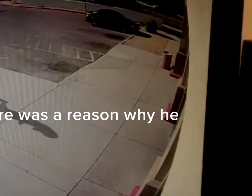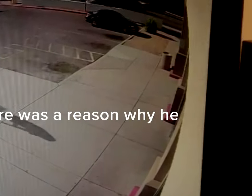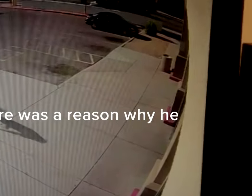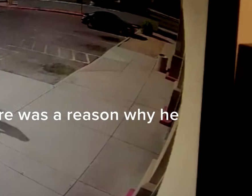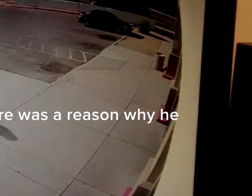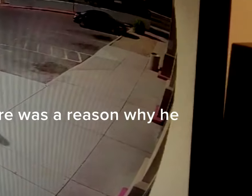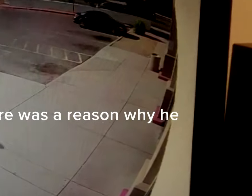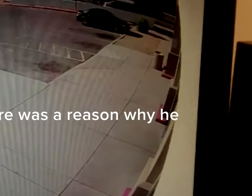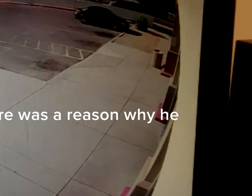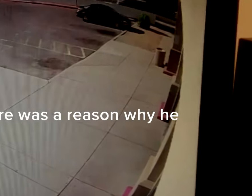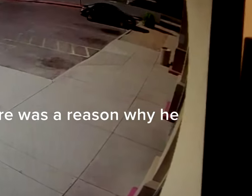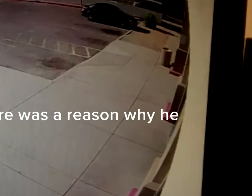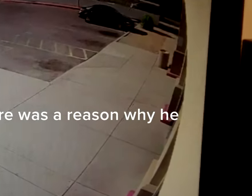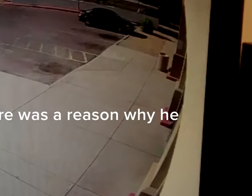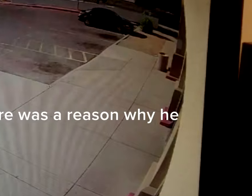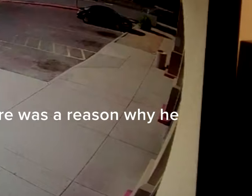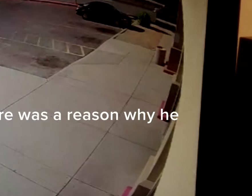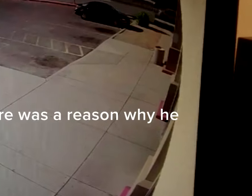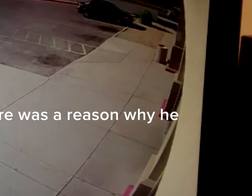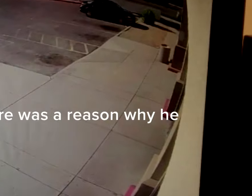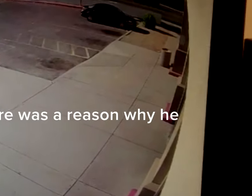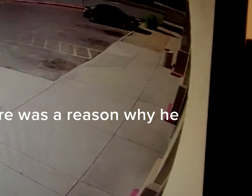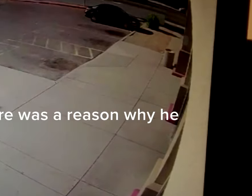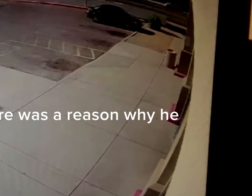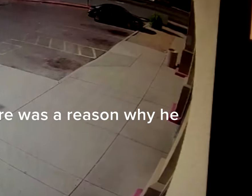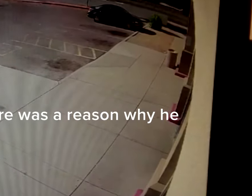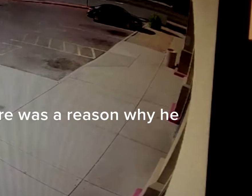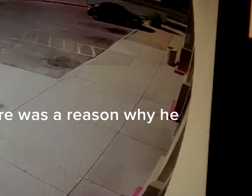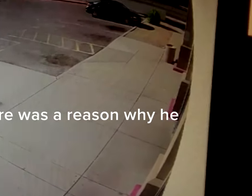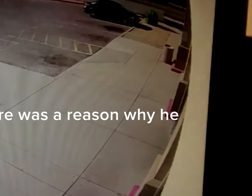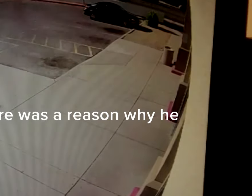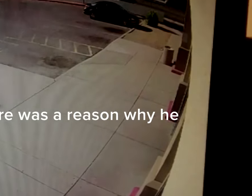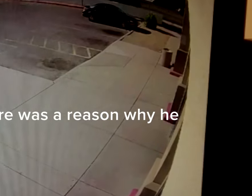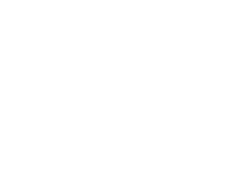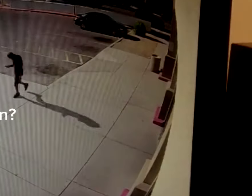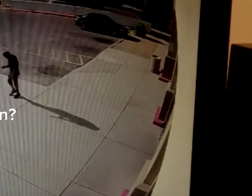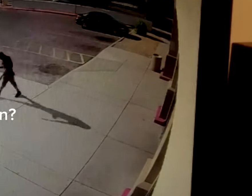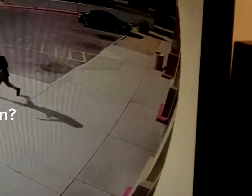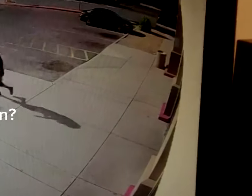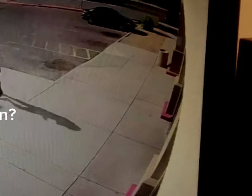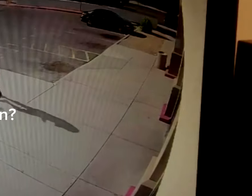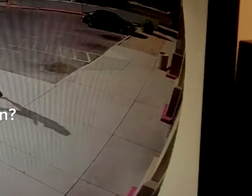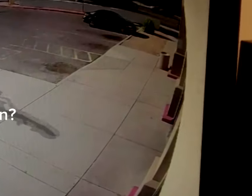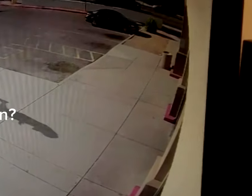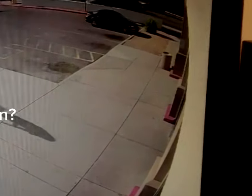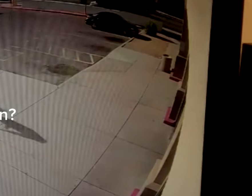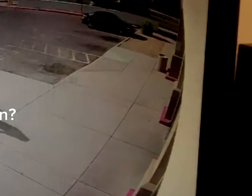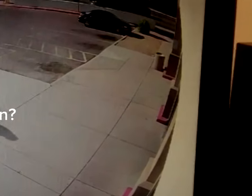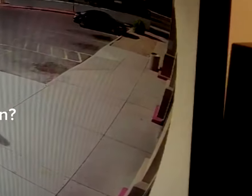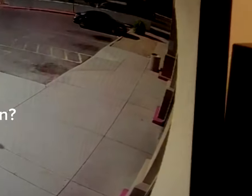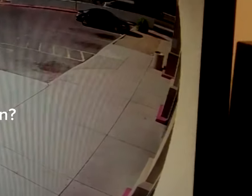there was a reason why he couldn't hear you? No. Did you try to wave him down? No.